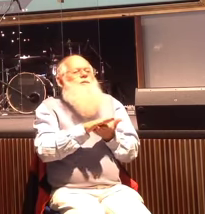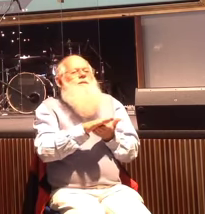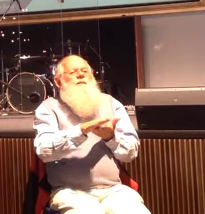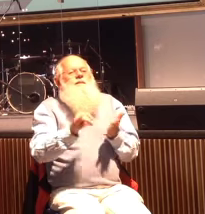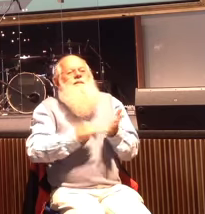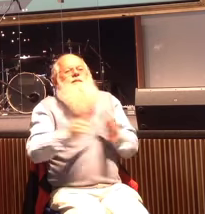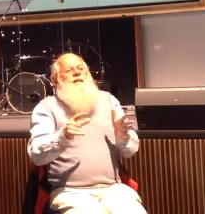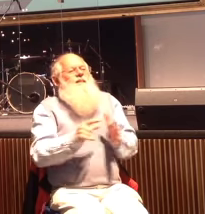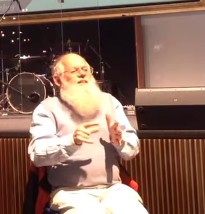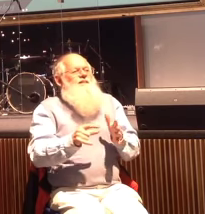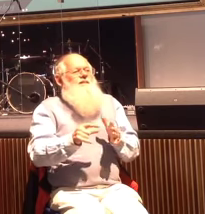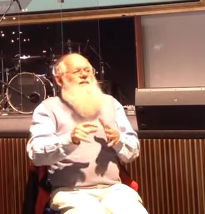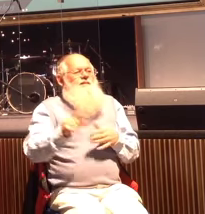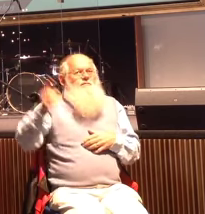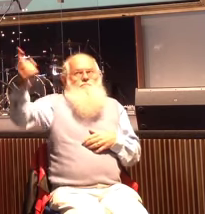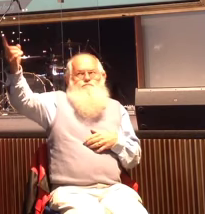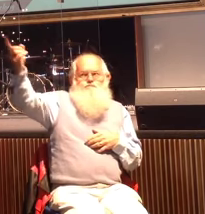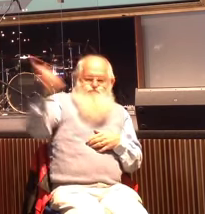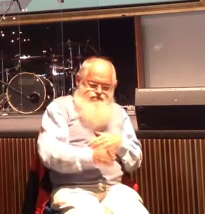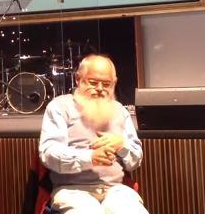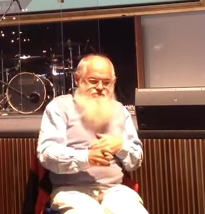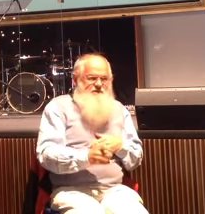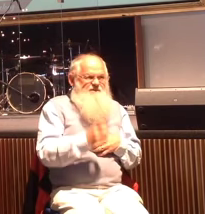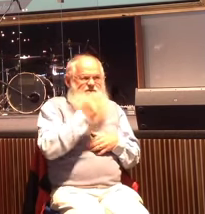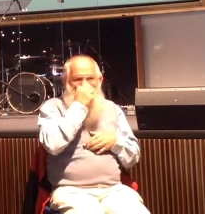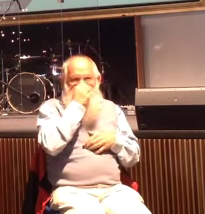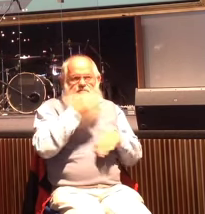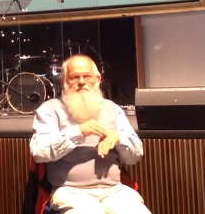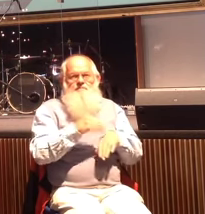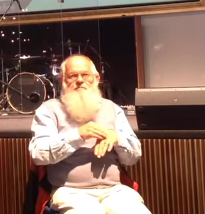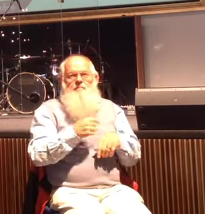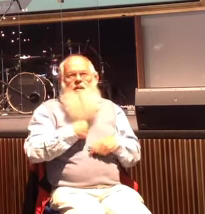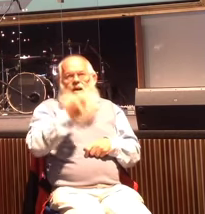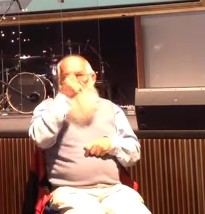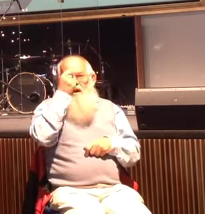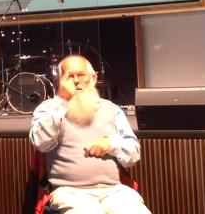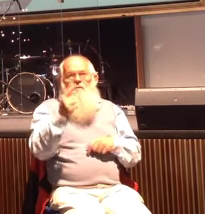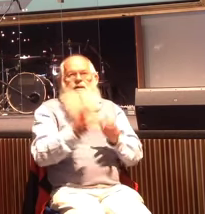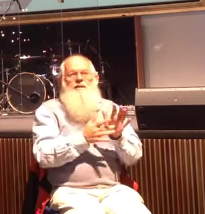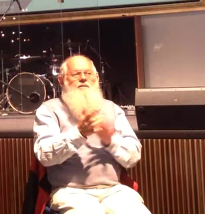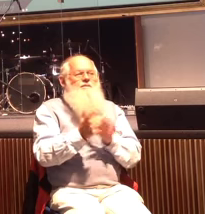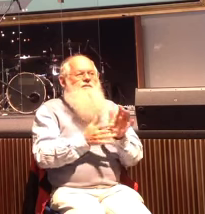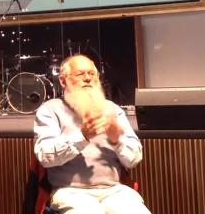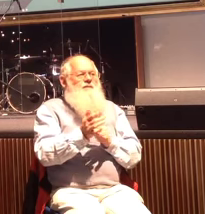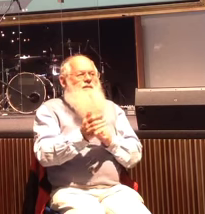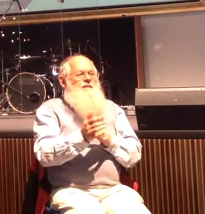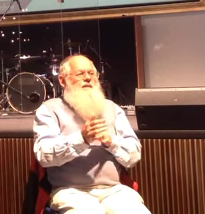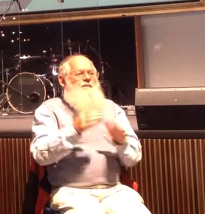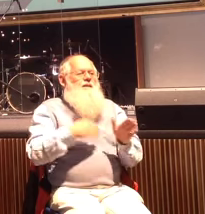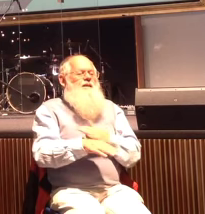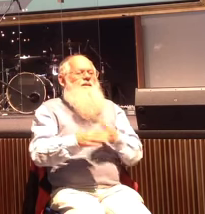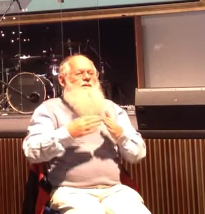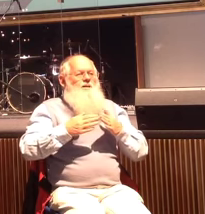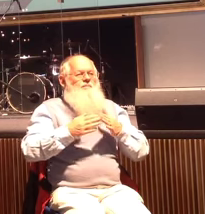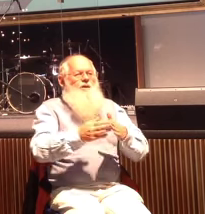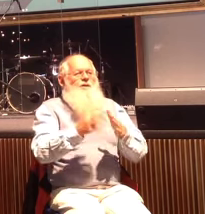in. But here's the thing, is that I have learned to realise is that Jesus is in the boat with me. You know, Jesus had